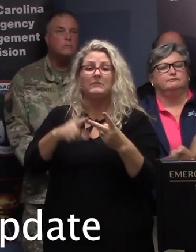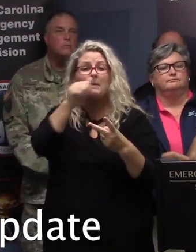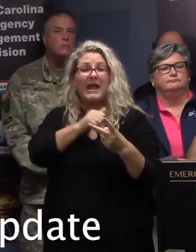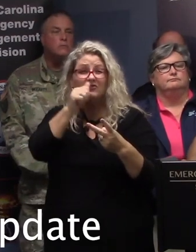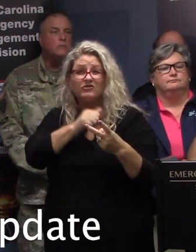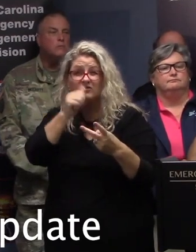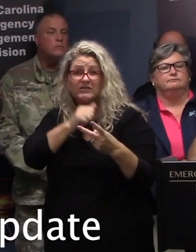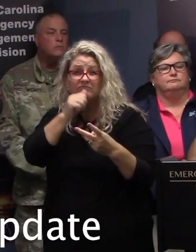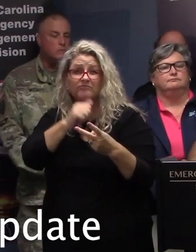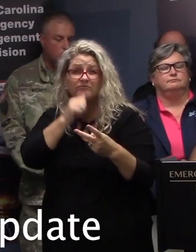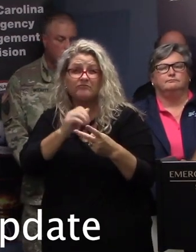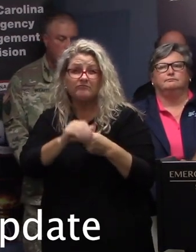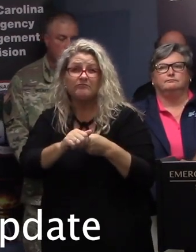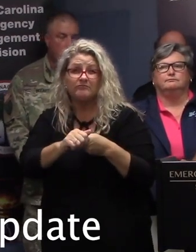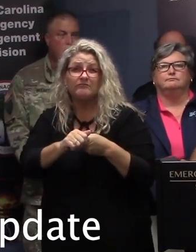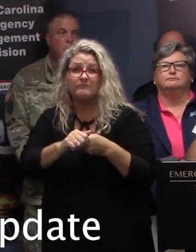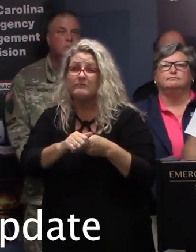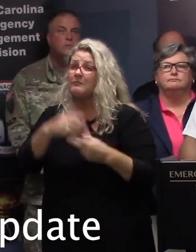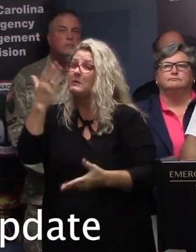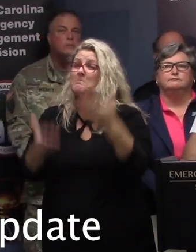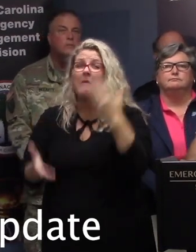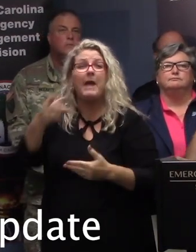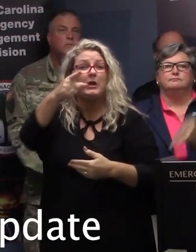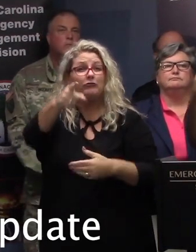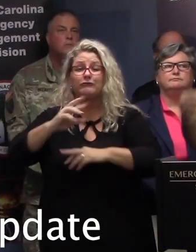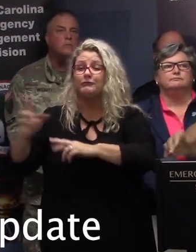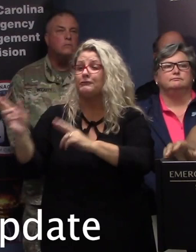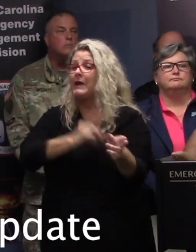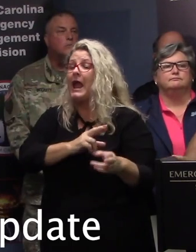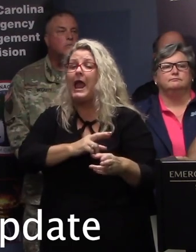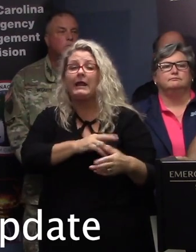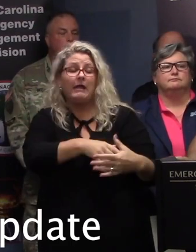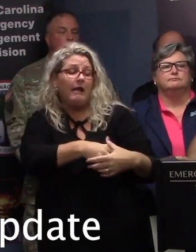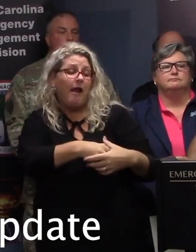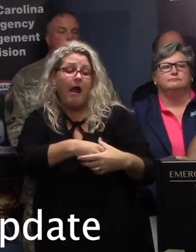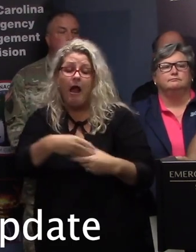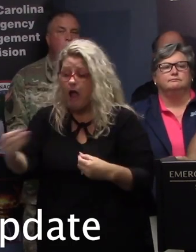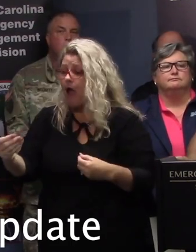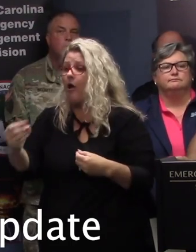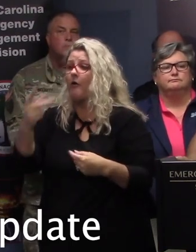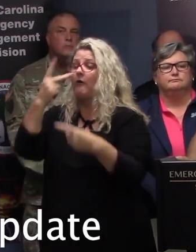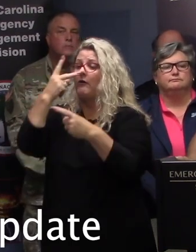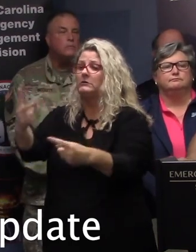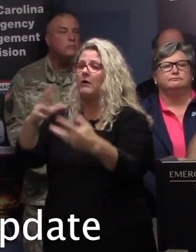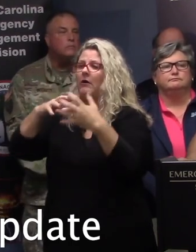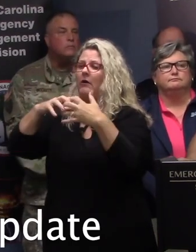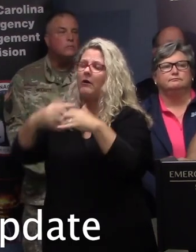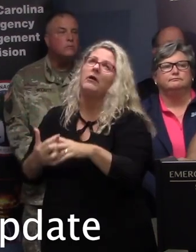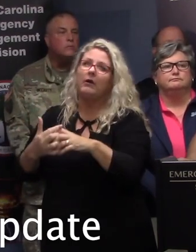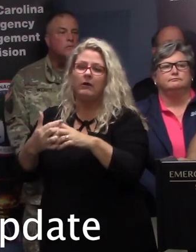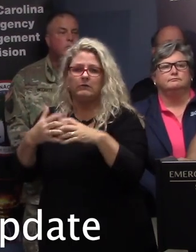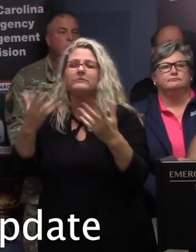evacuation routes may be at maximum capacity, and it could take you longer to get to your destination. And the third, but not